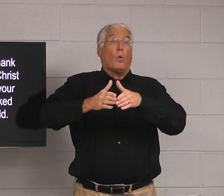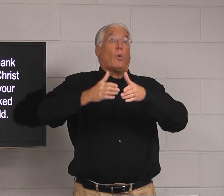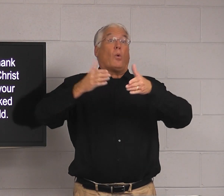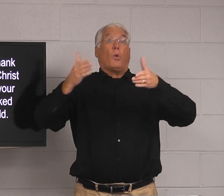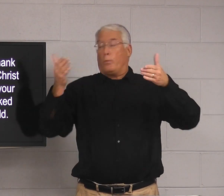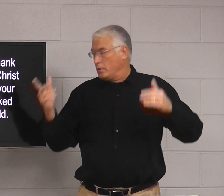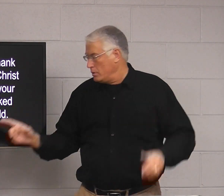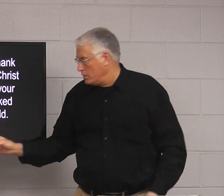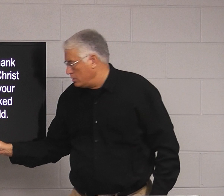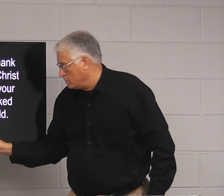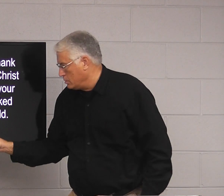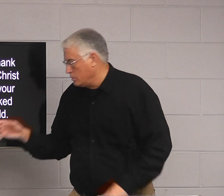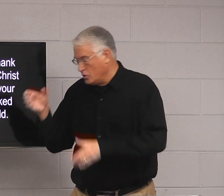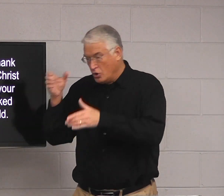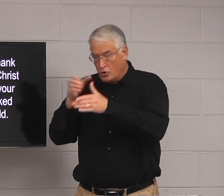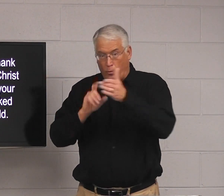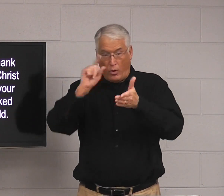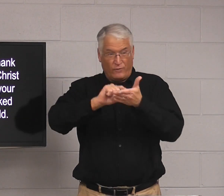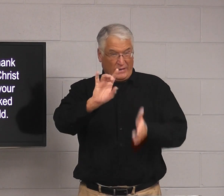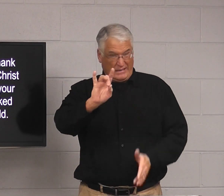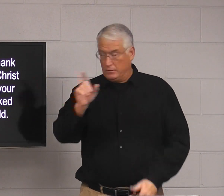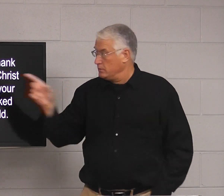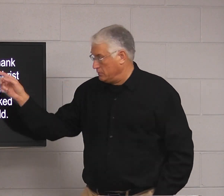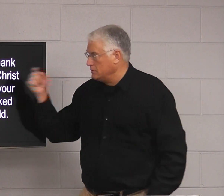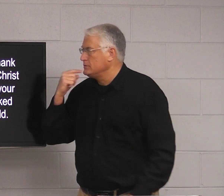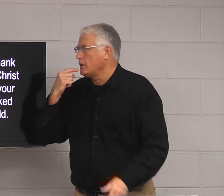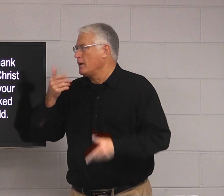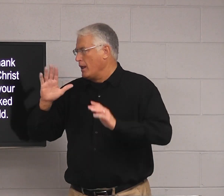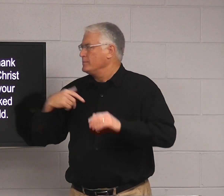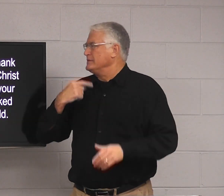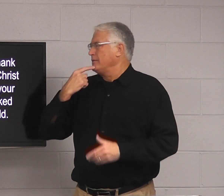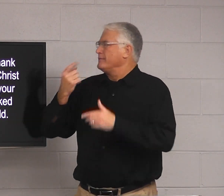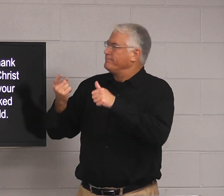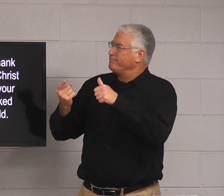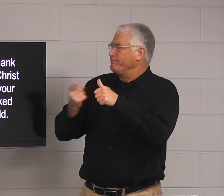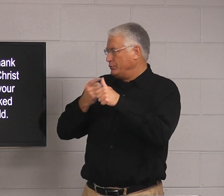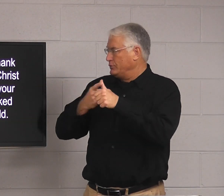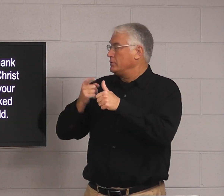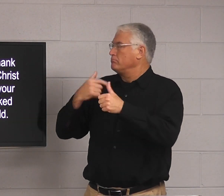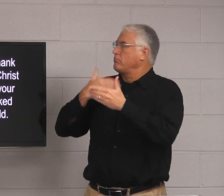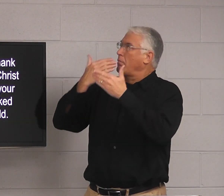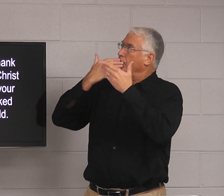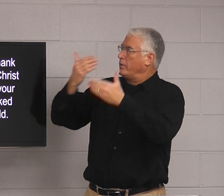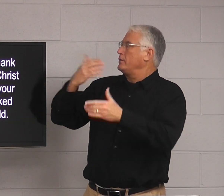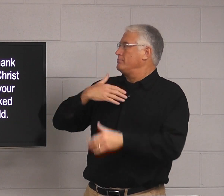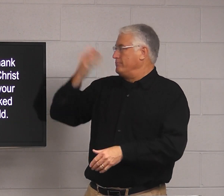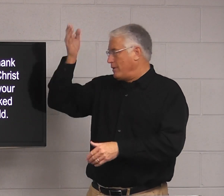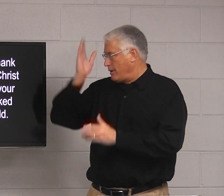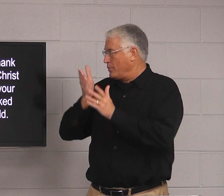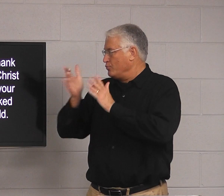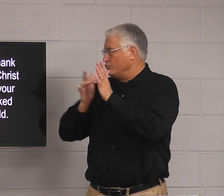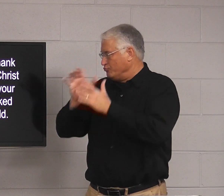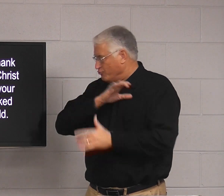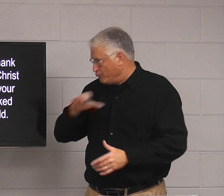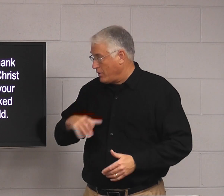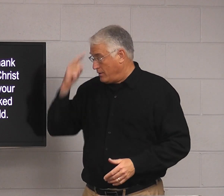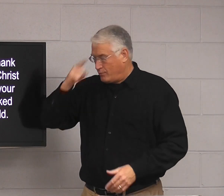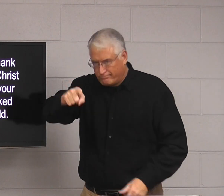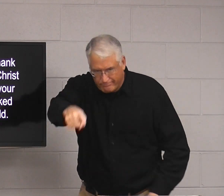But at first, when he was opening up, chapter 1, verse 8, he said, let me say first that I thank you, my God, through